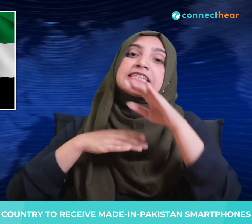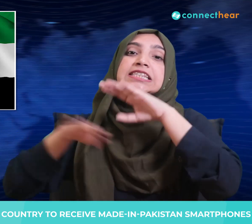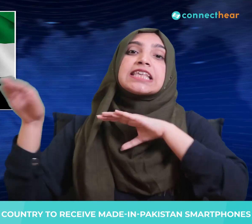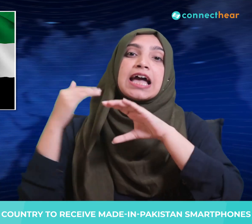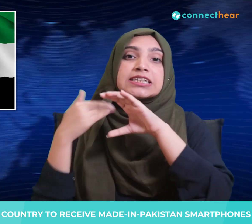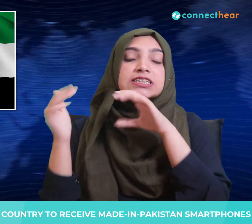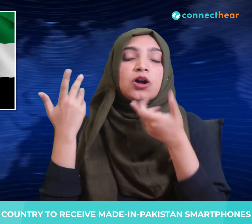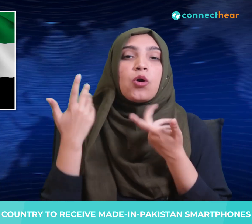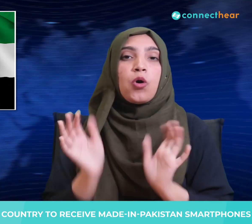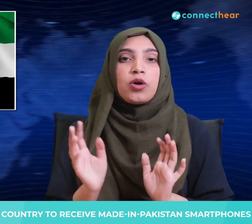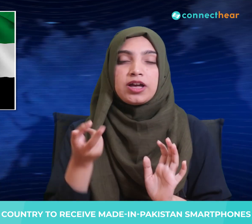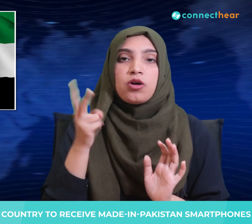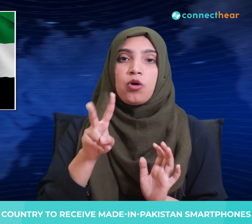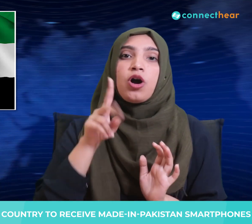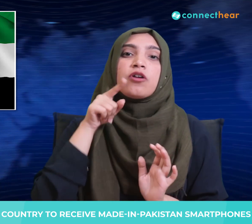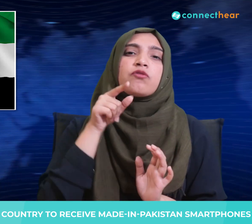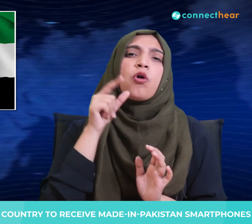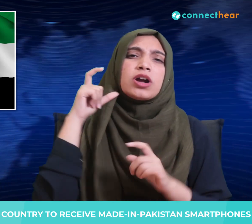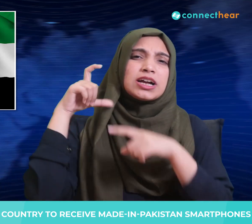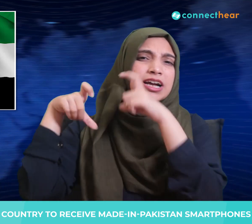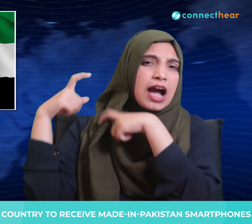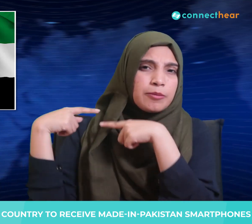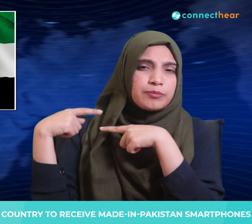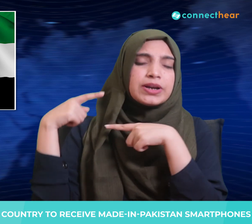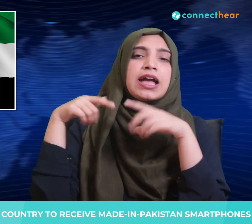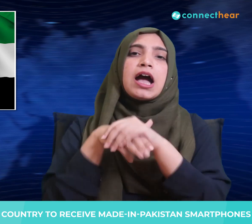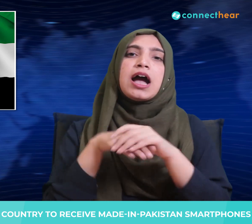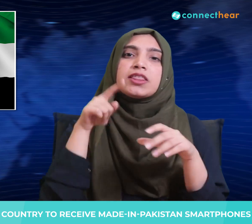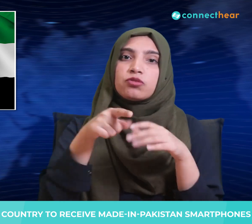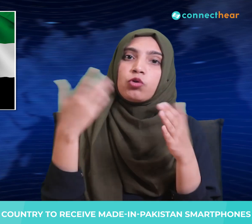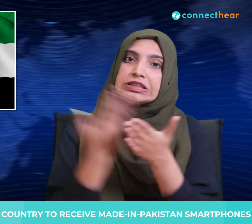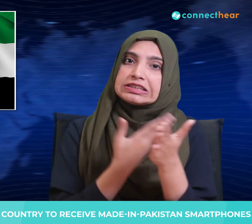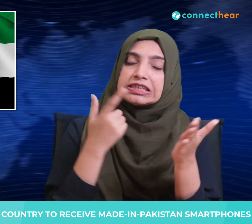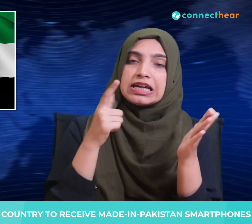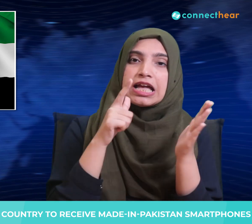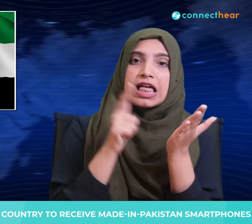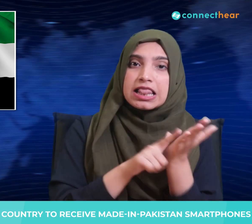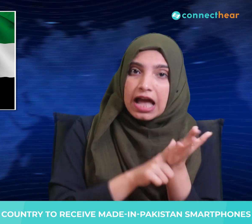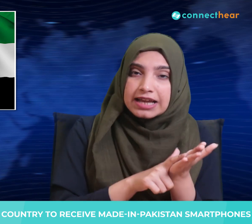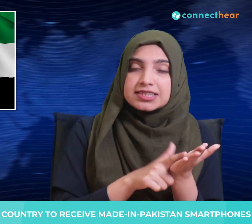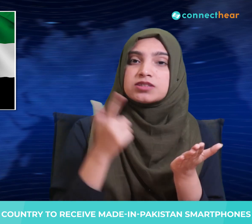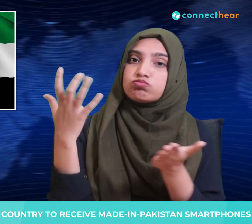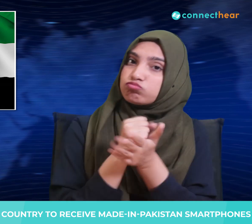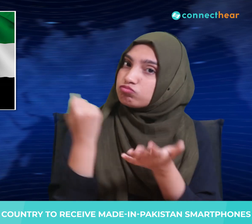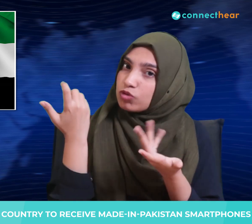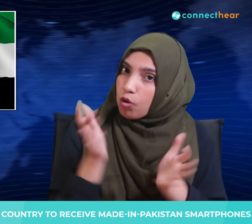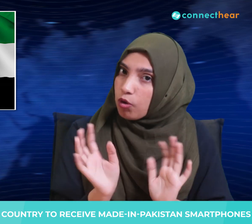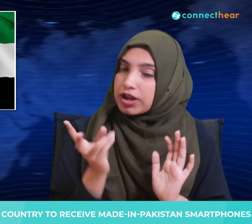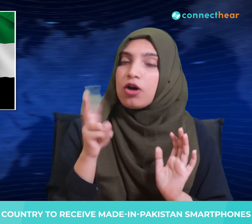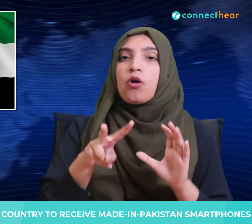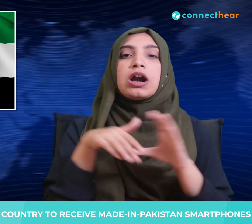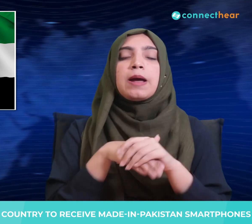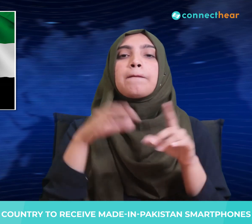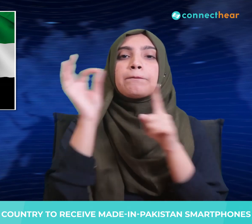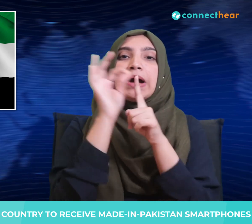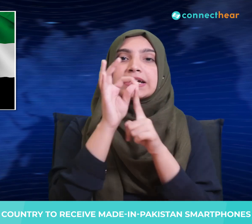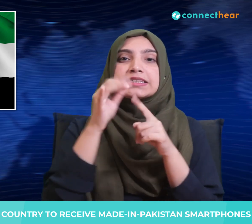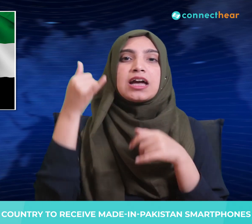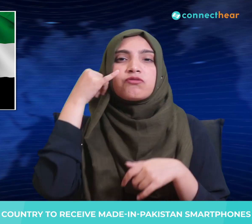Telecom was issued Mobile Manufacturing Authorization License by Pakistan Telecommunication Authority in April 2021.